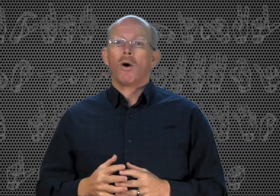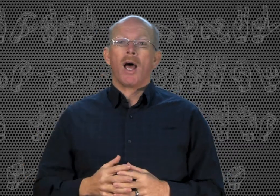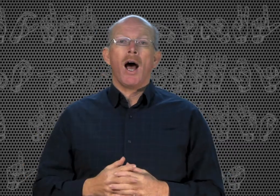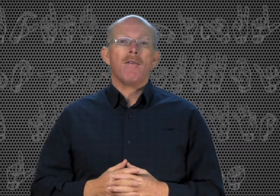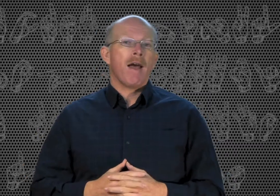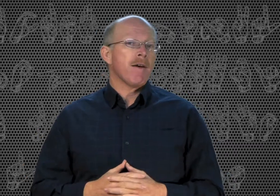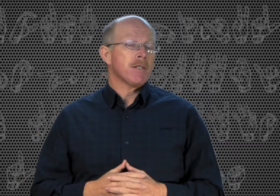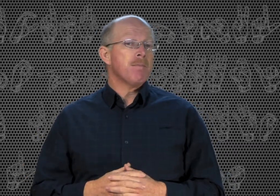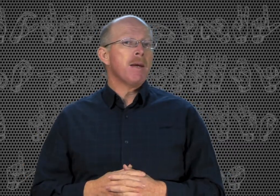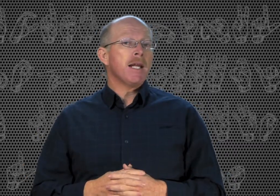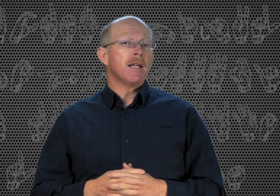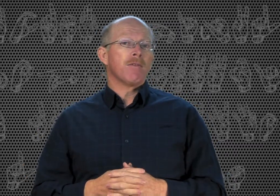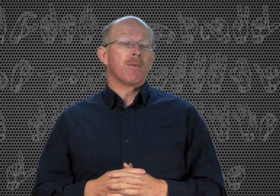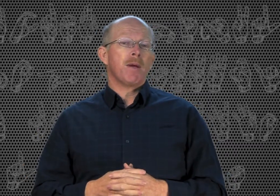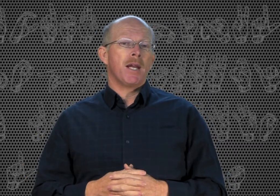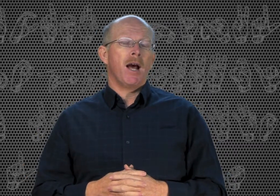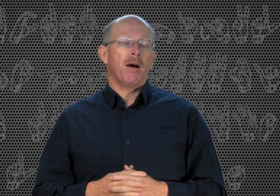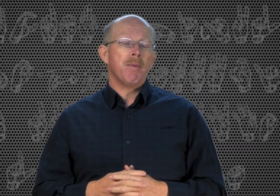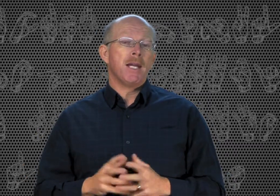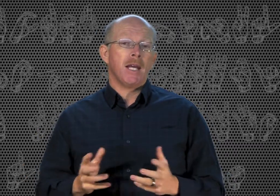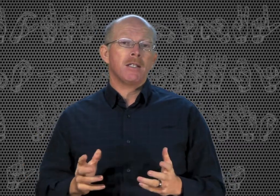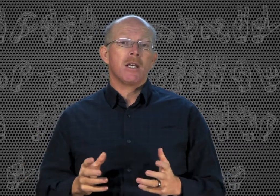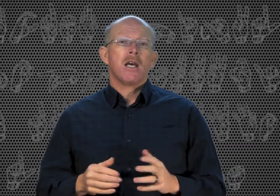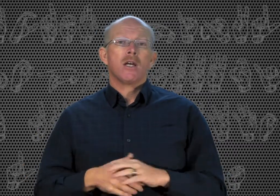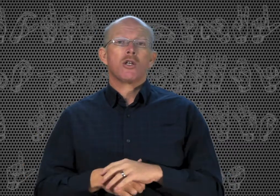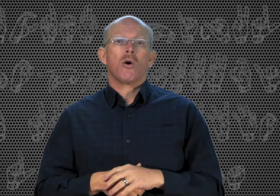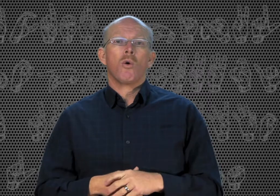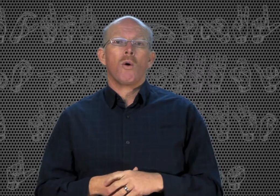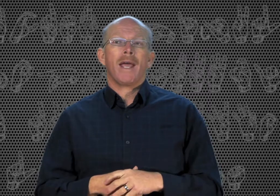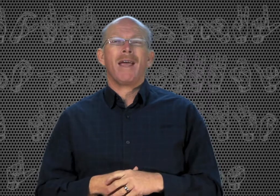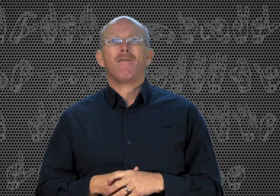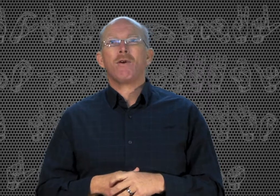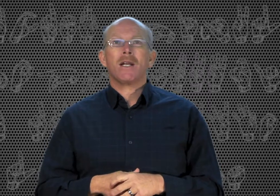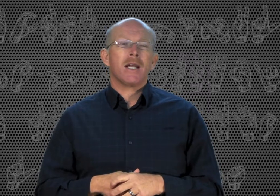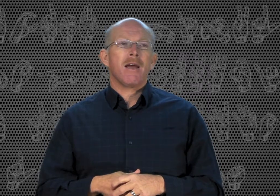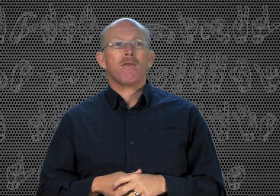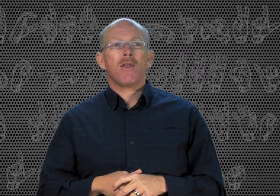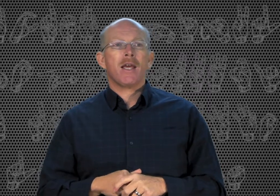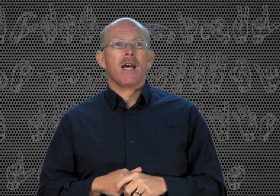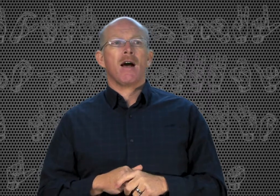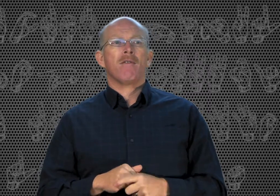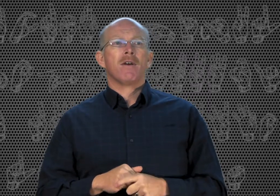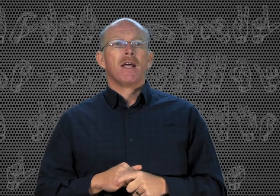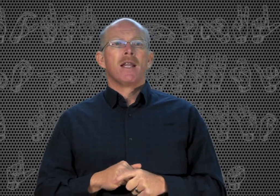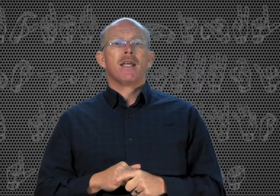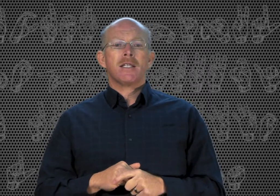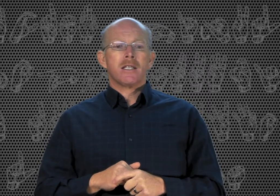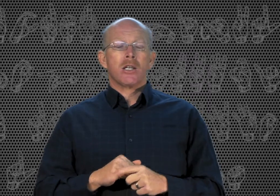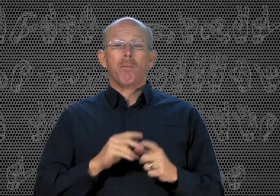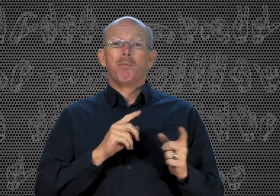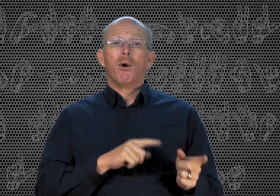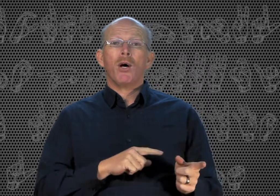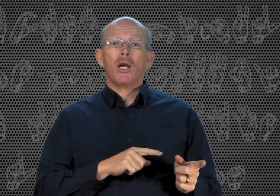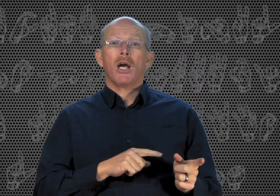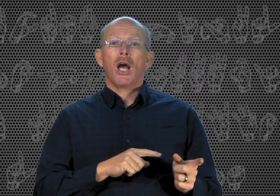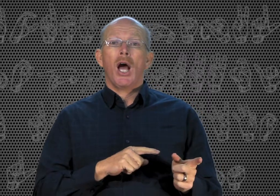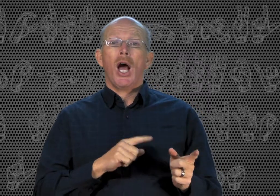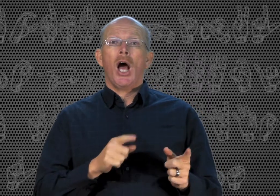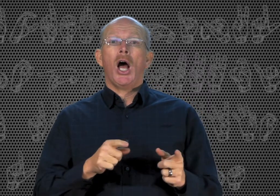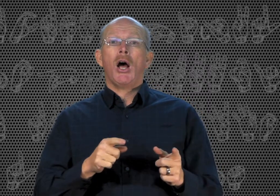word of has many different meanings. So if you think of this is the book of